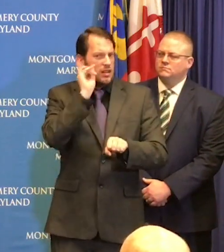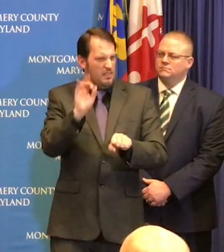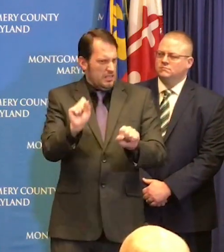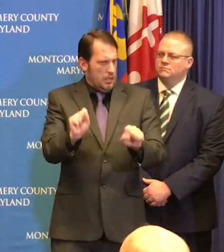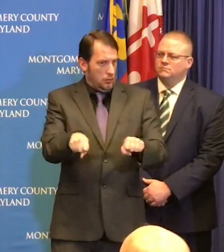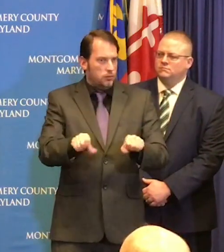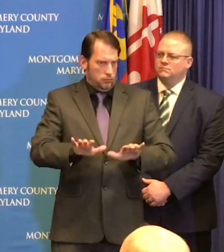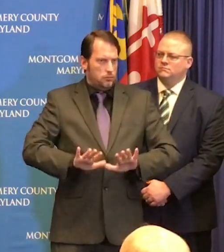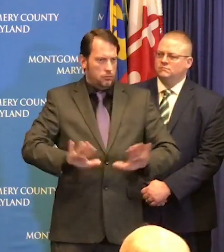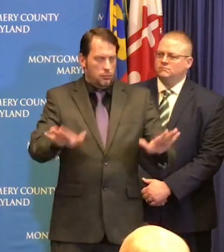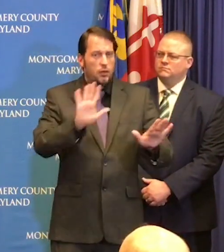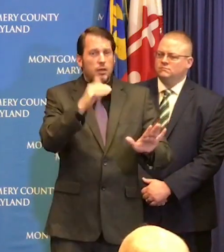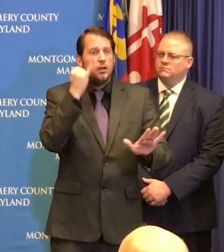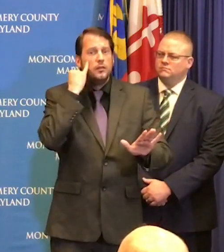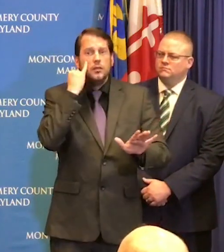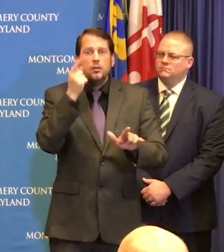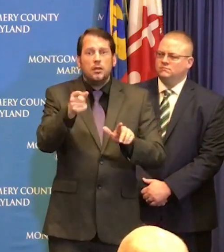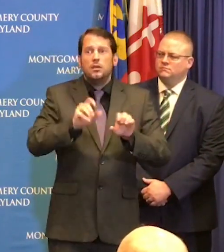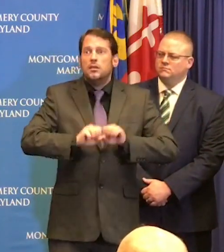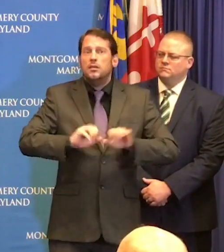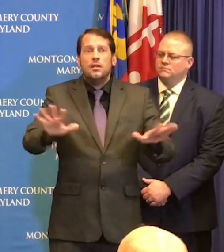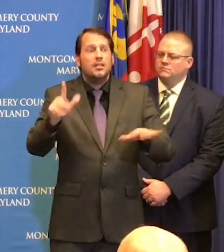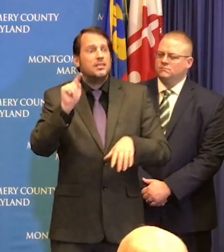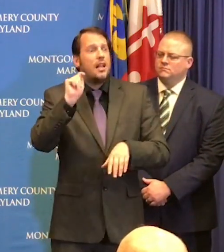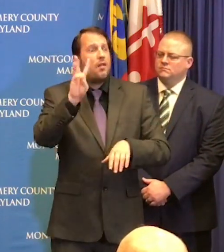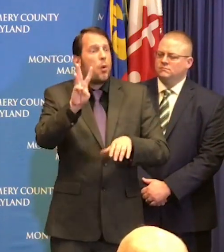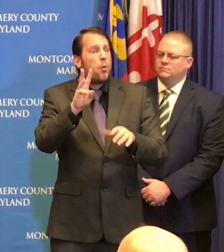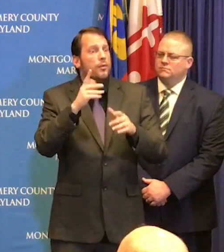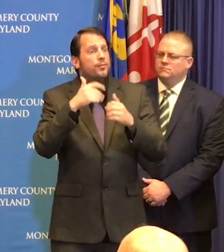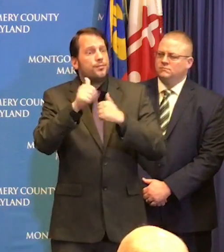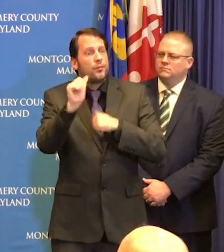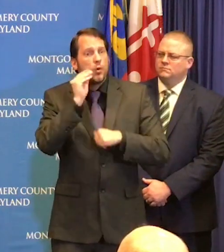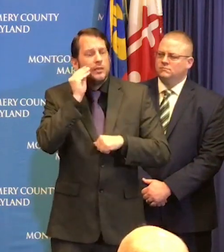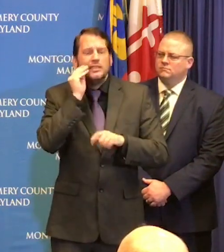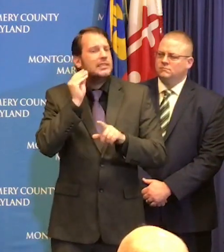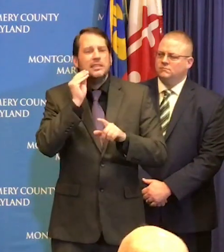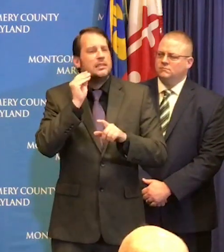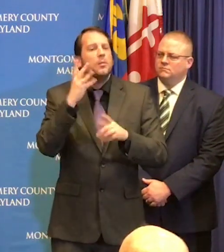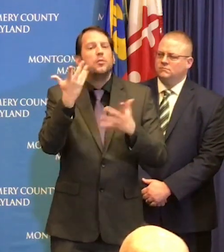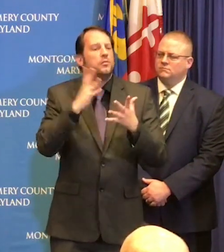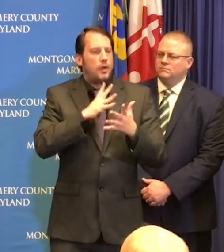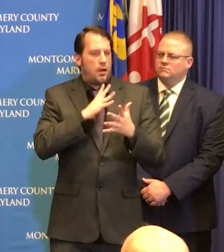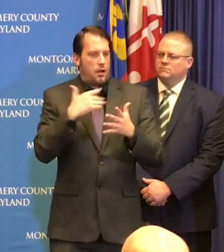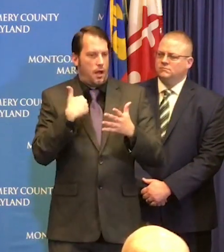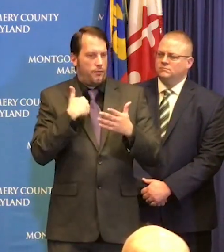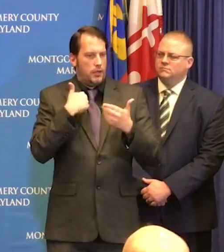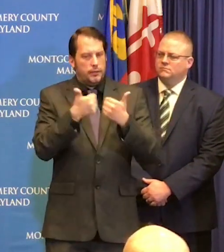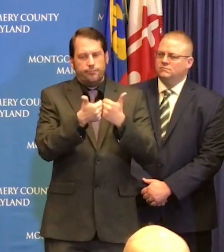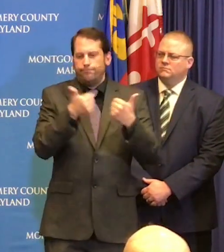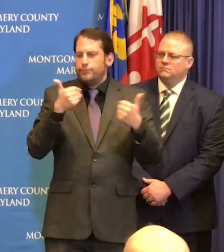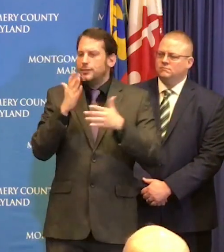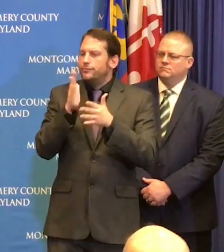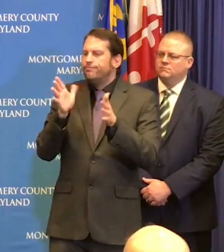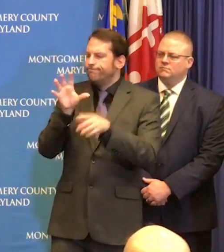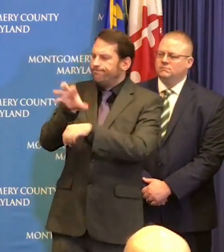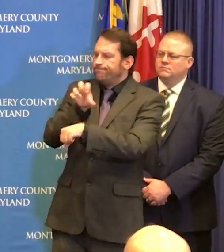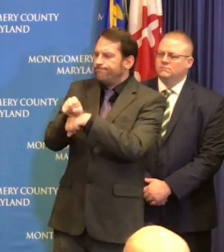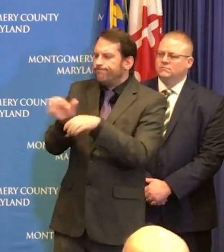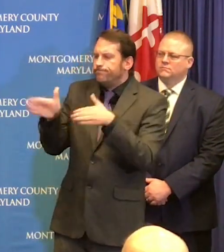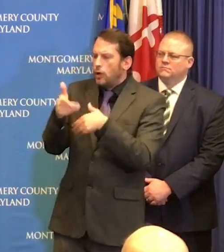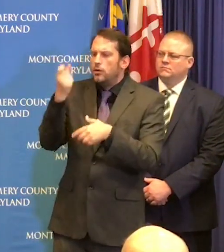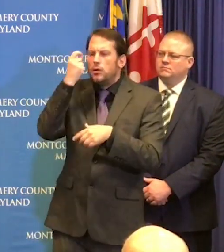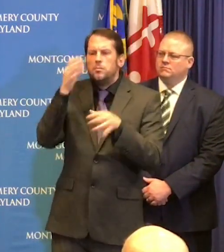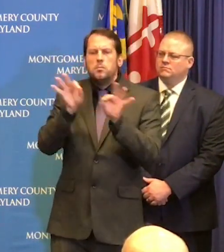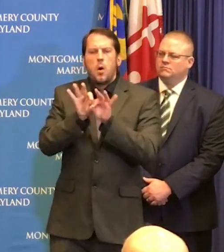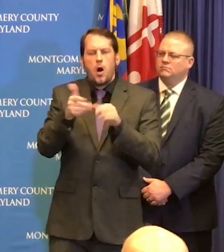employees who have direct contact with the public and effective immediately we'll be following the state's guidelines of a